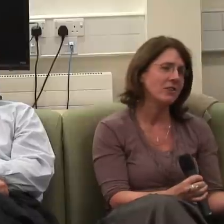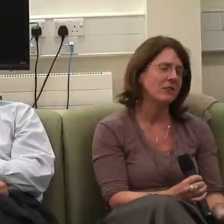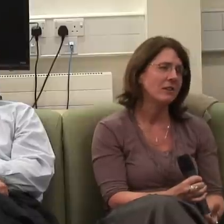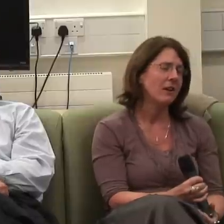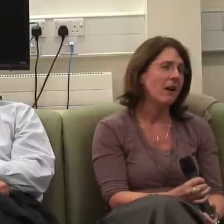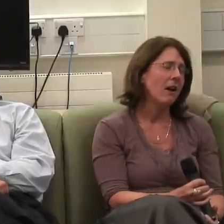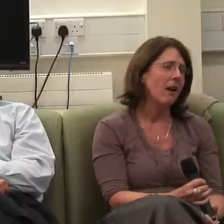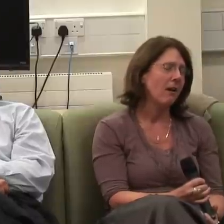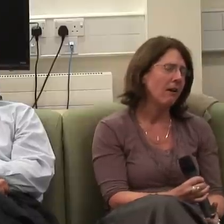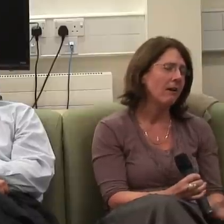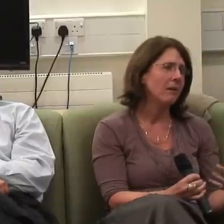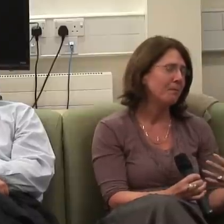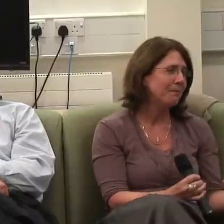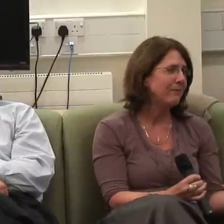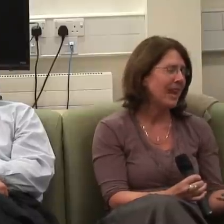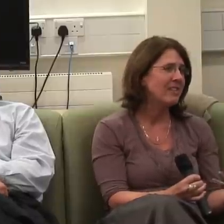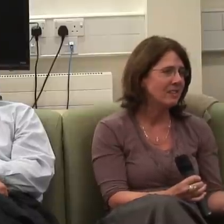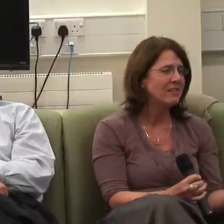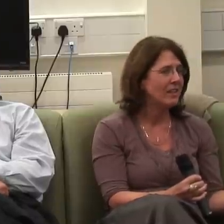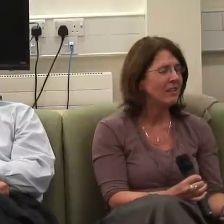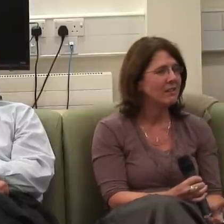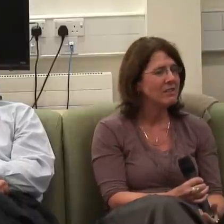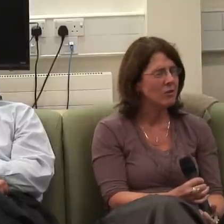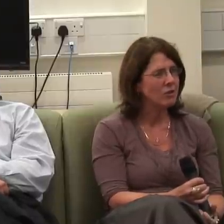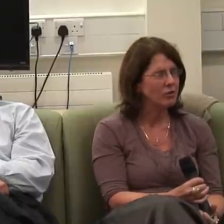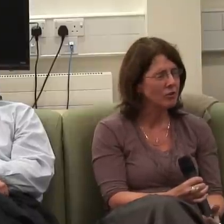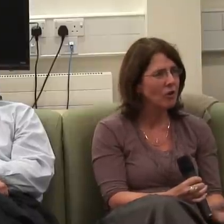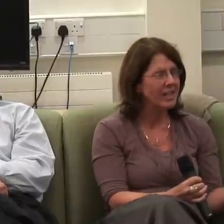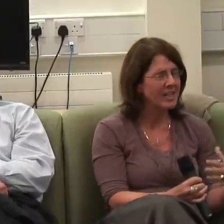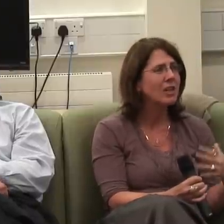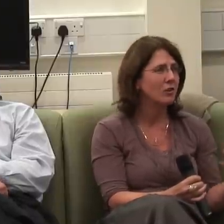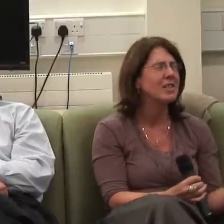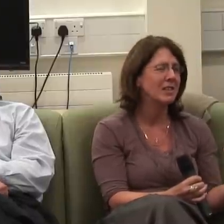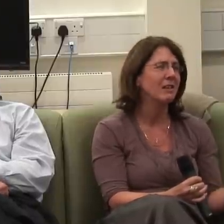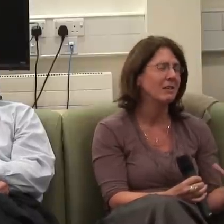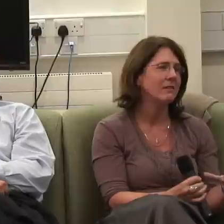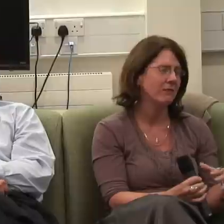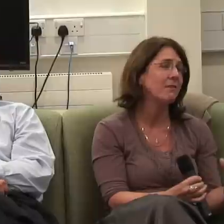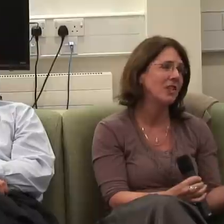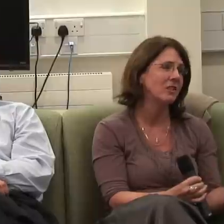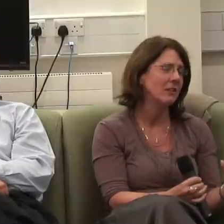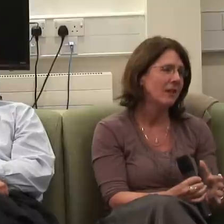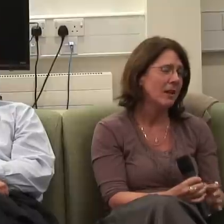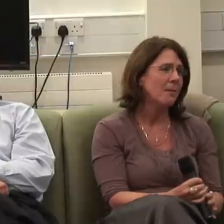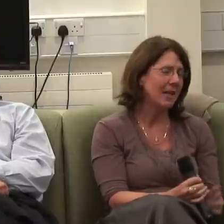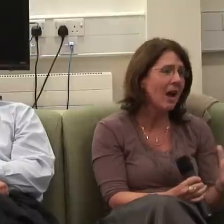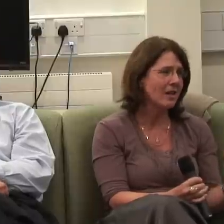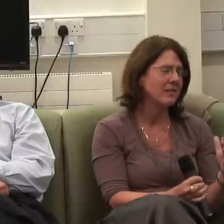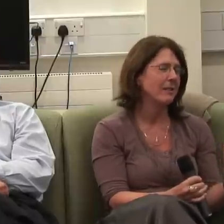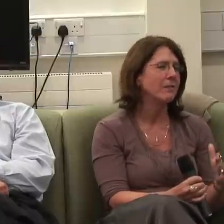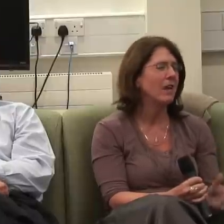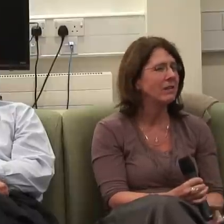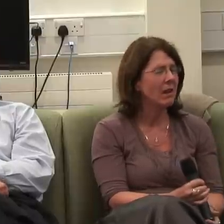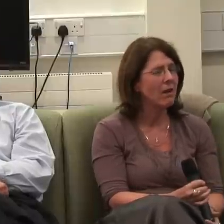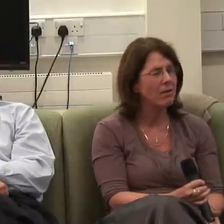such, are exerting social control in an increasing fashion because